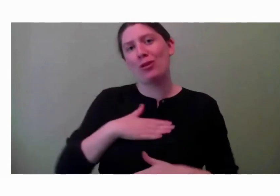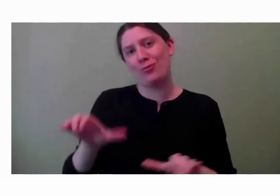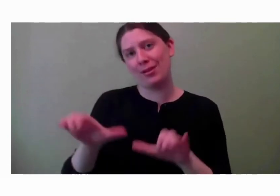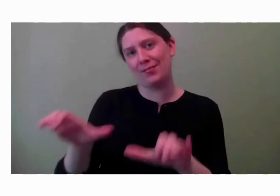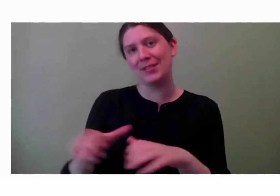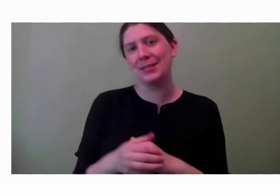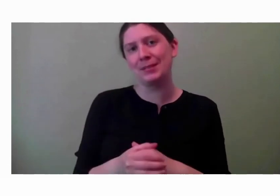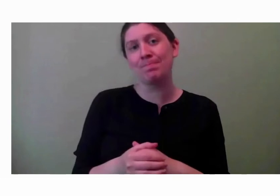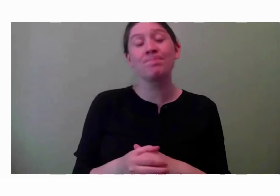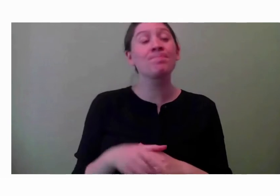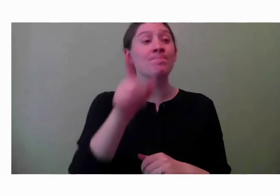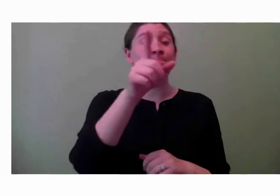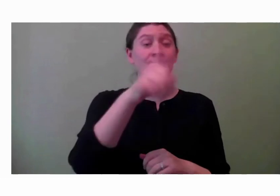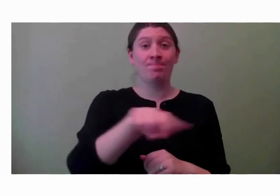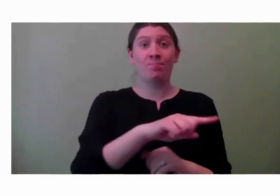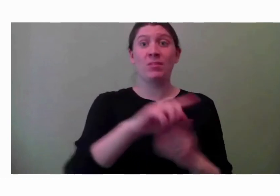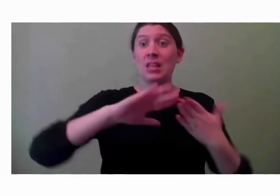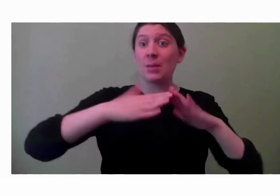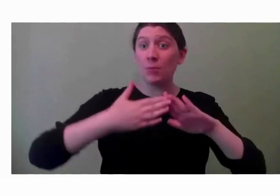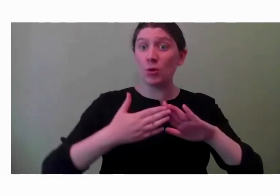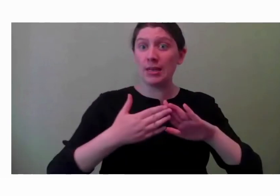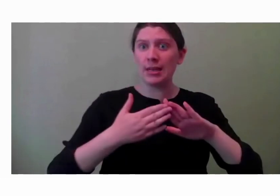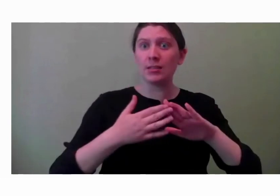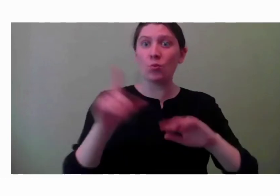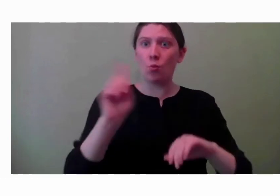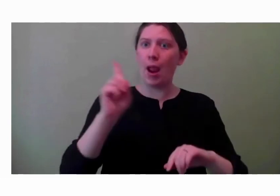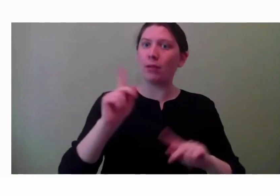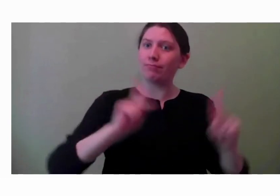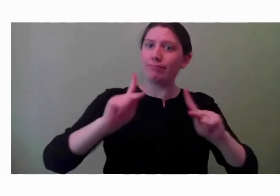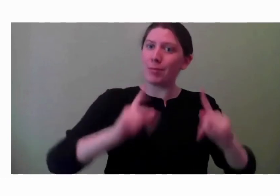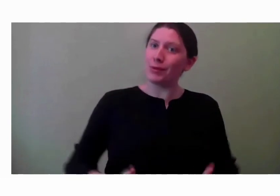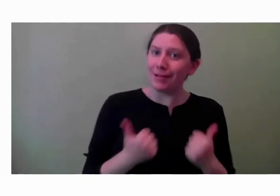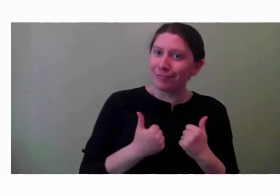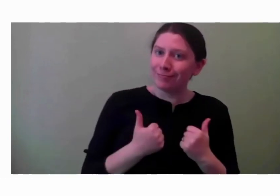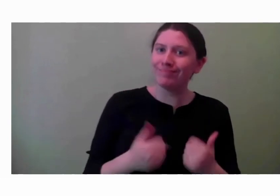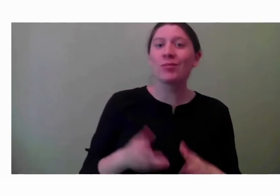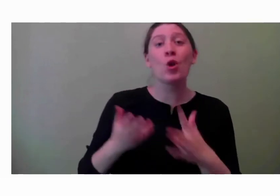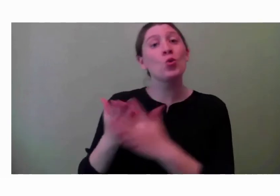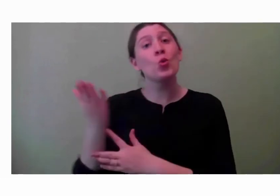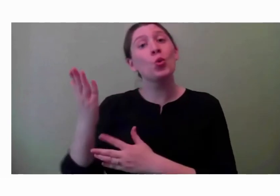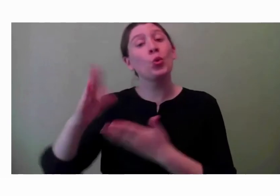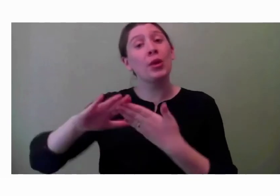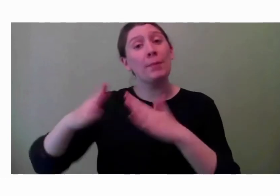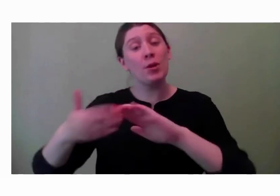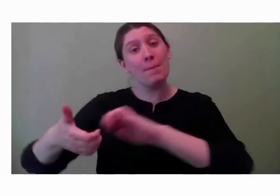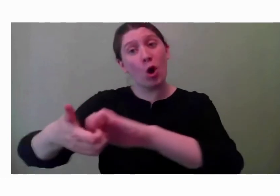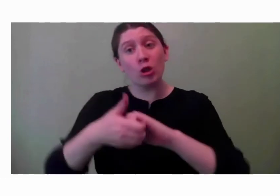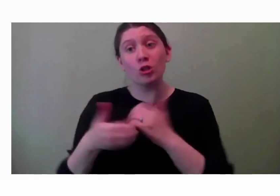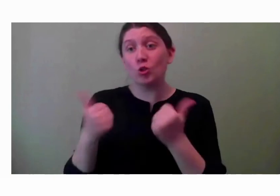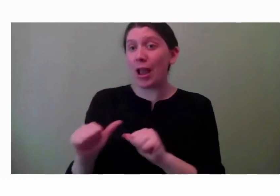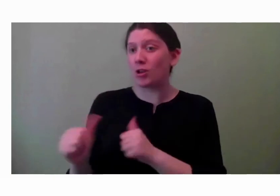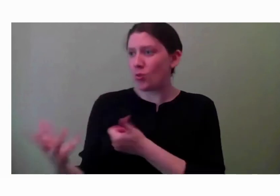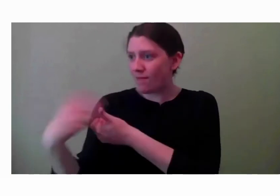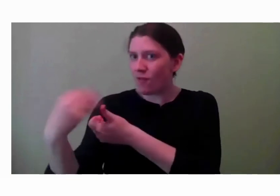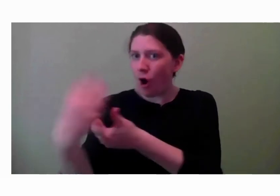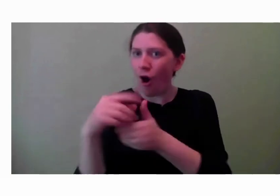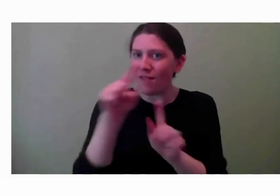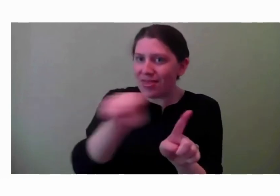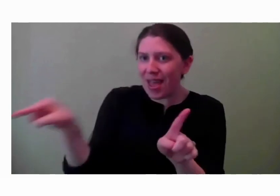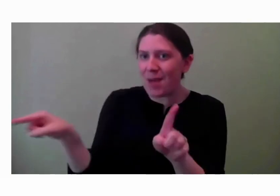our individuals live in. Through our community partners, we try to engage the people in those spaces with our participants. They get to see and